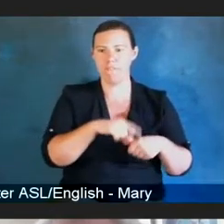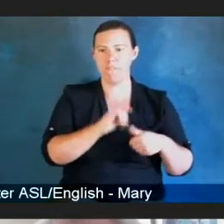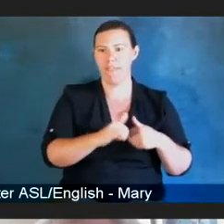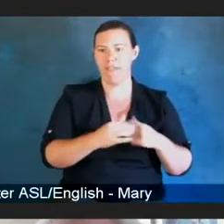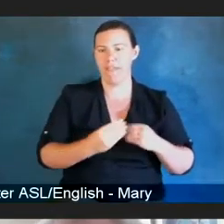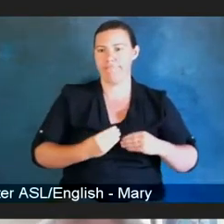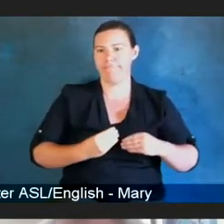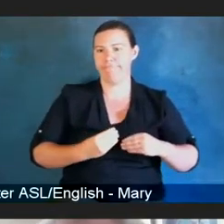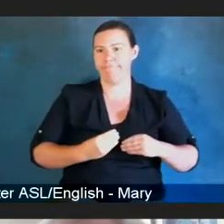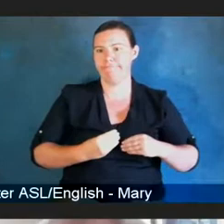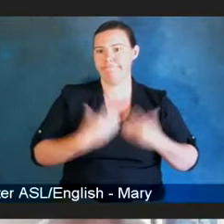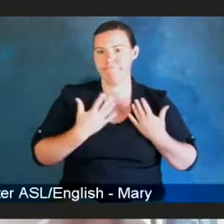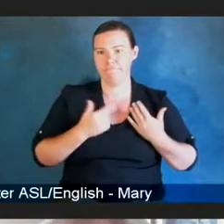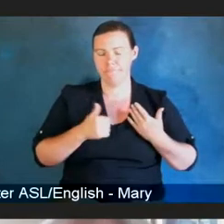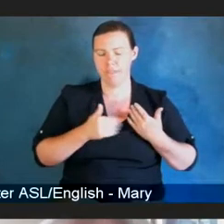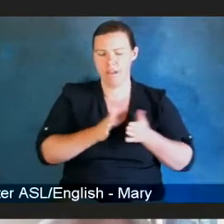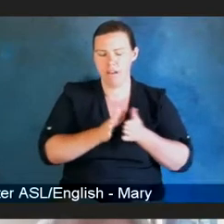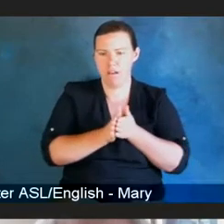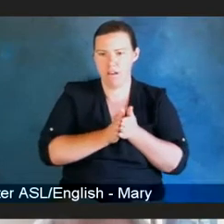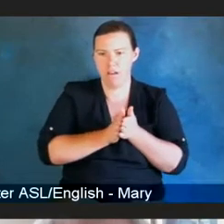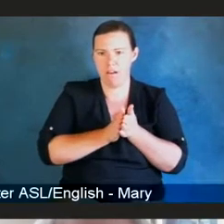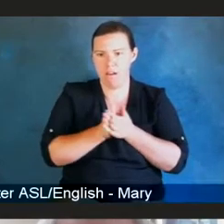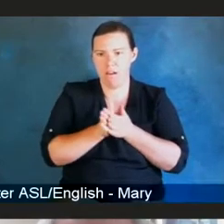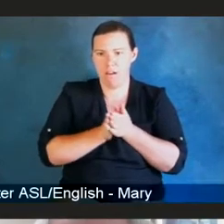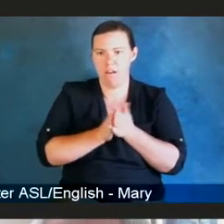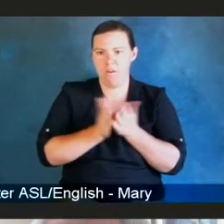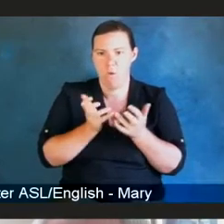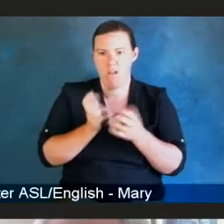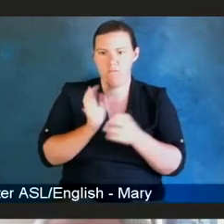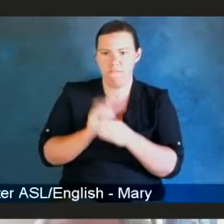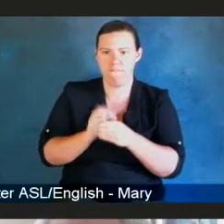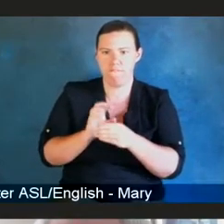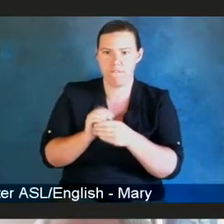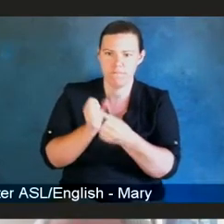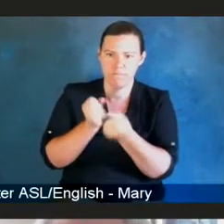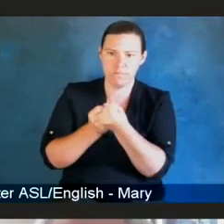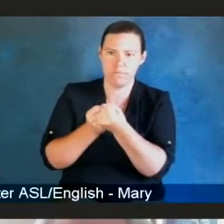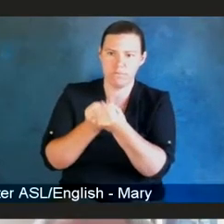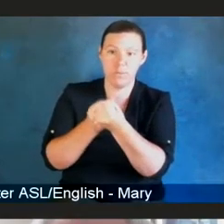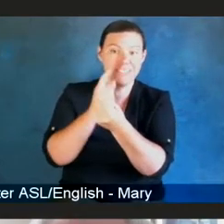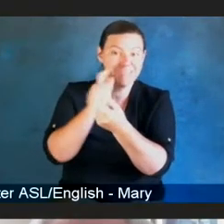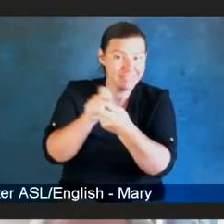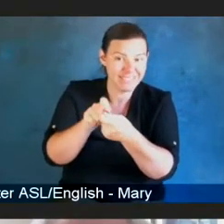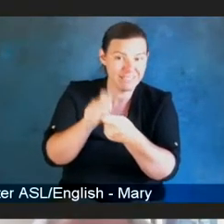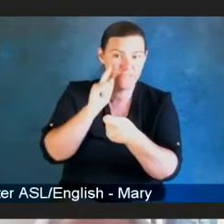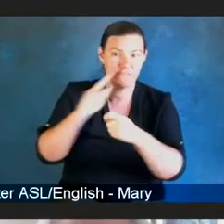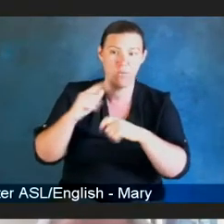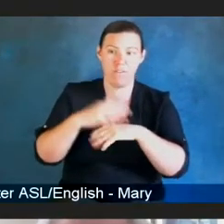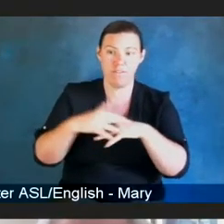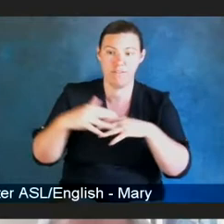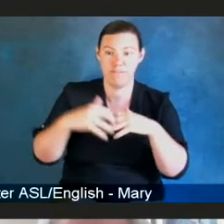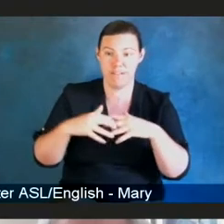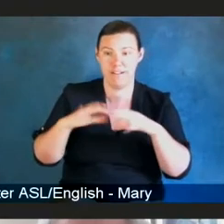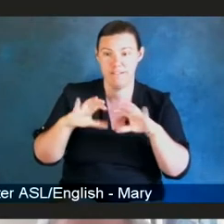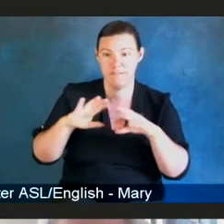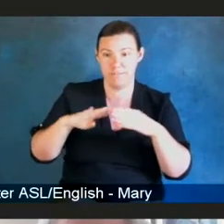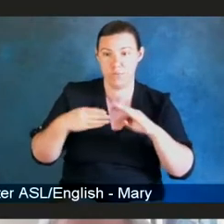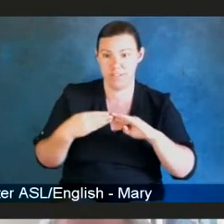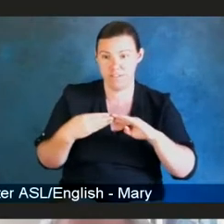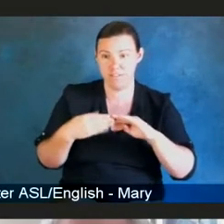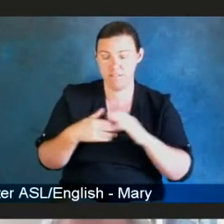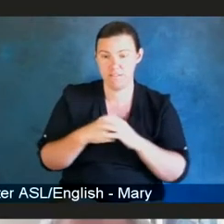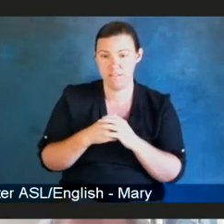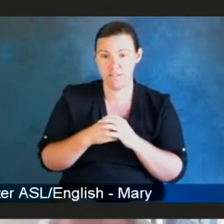step forward and become an advocate for the Native American community. It